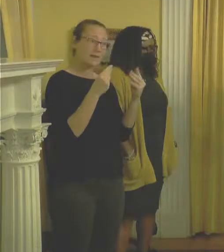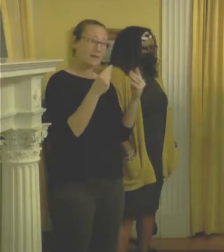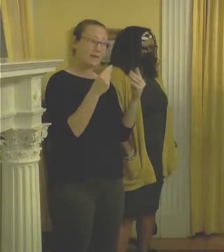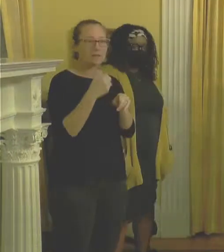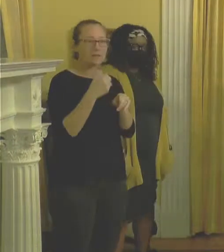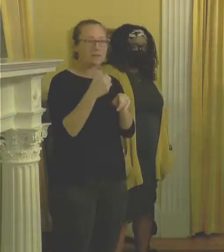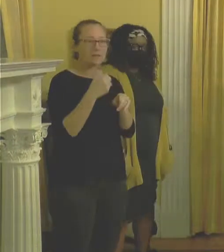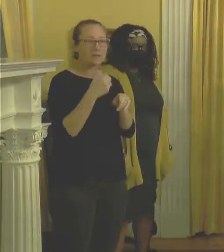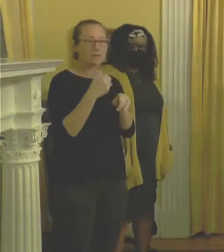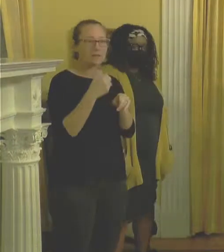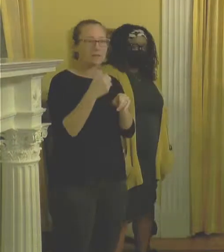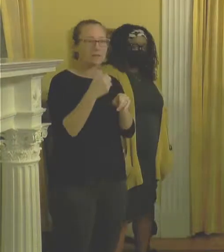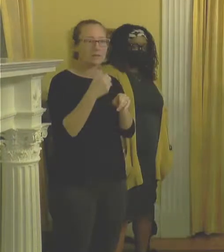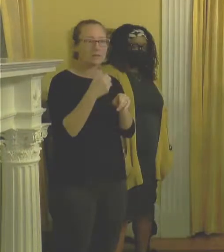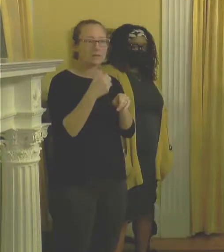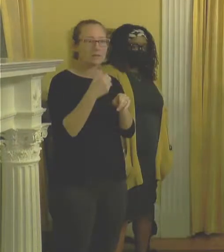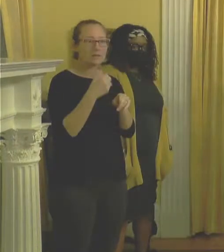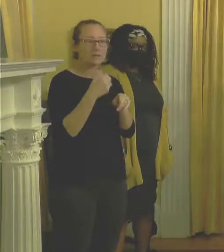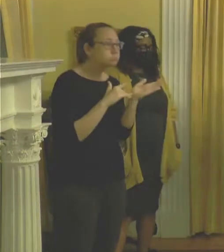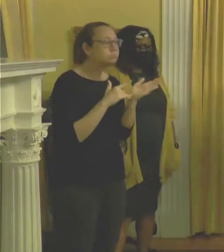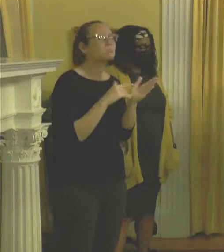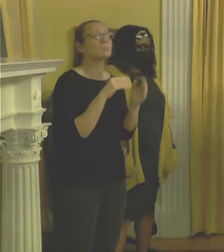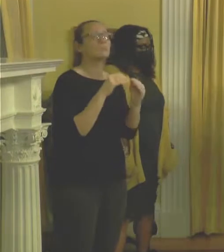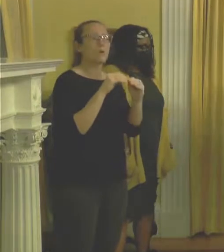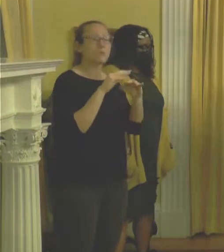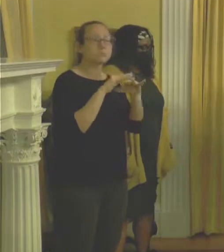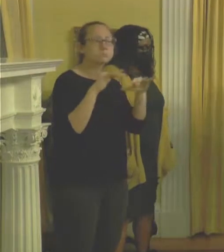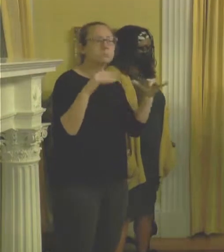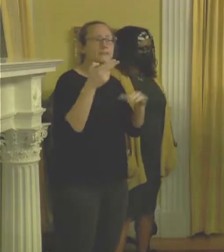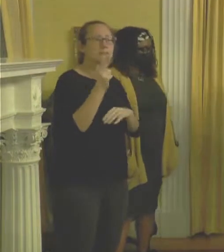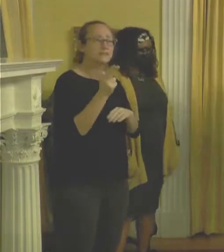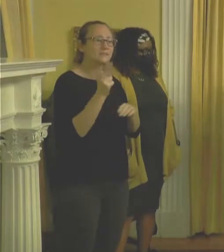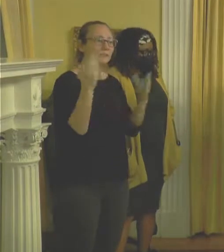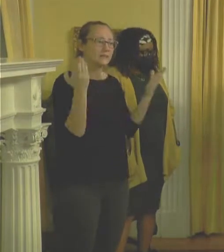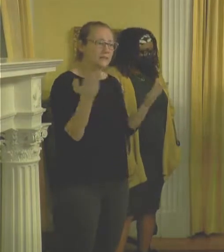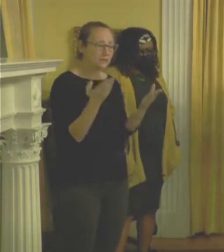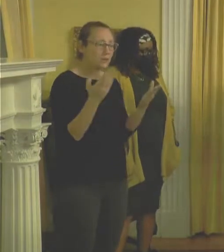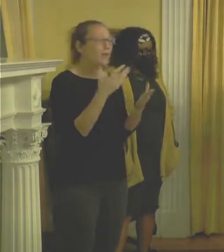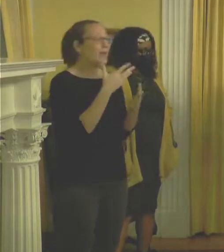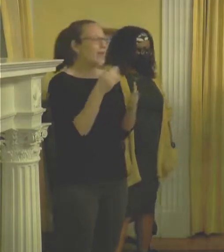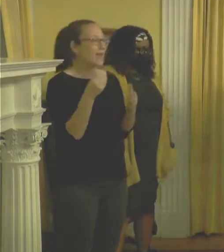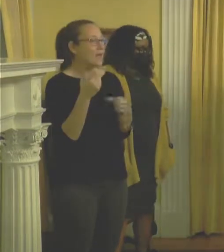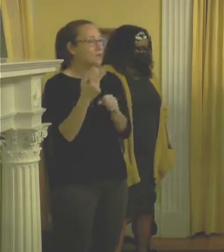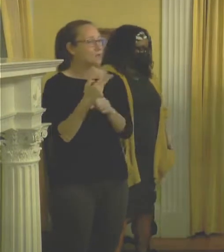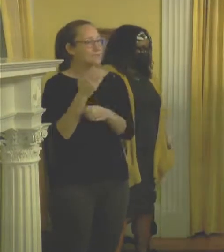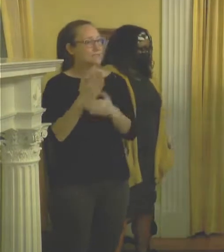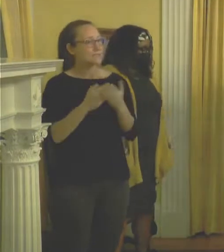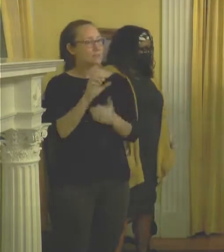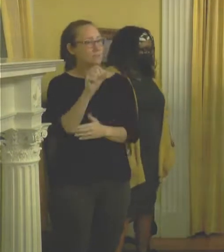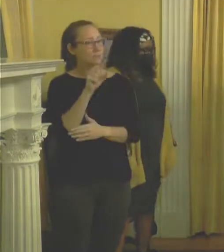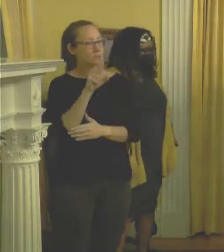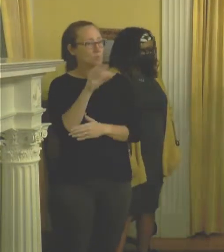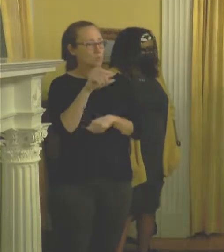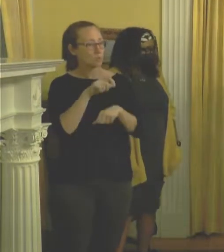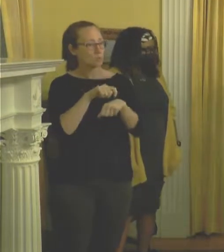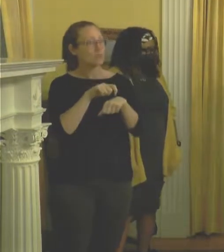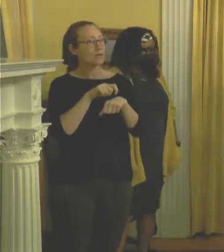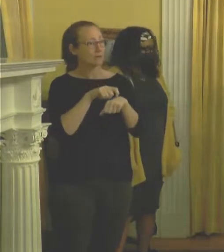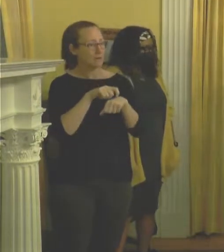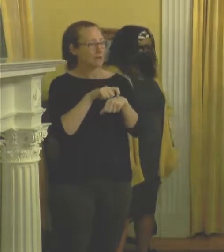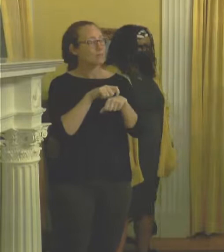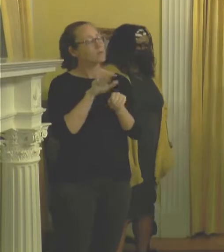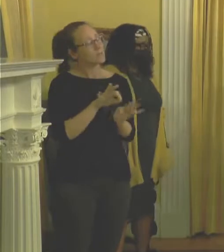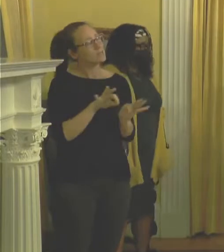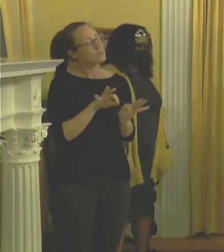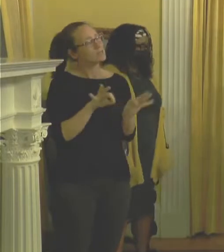people and the various histories here, all the while carving out some studio time, as that is incredibly important for any